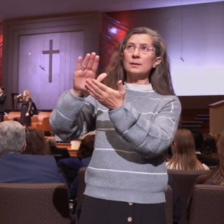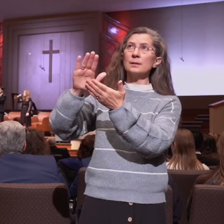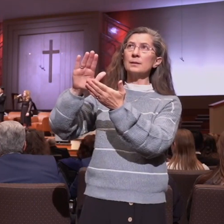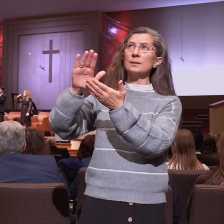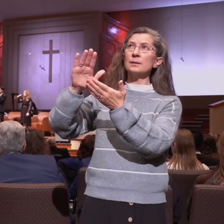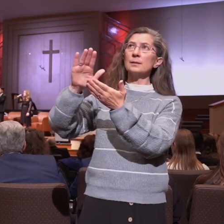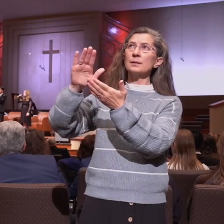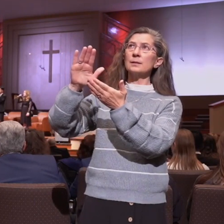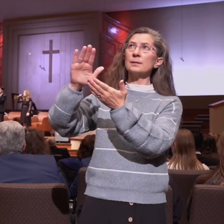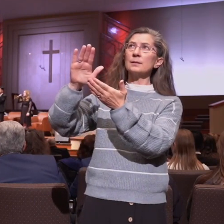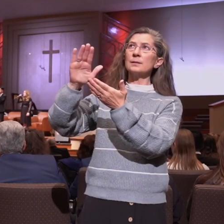Amen.